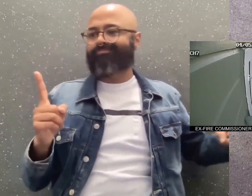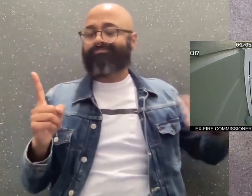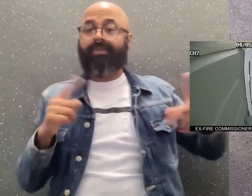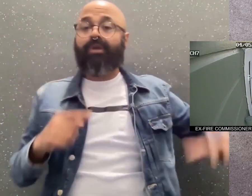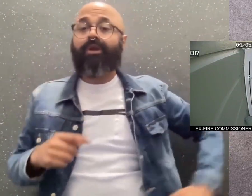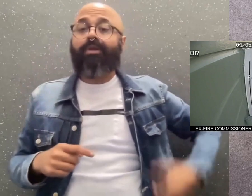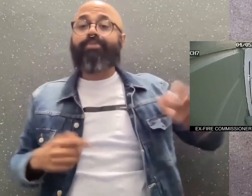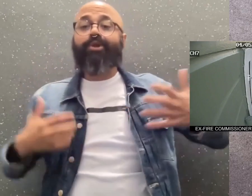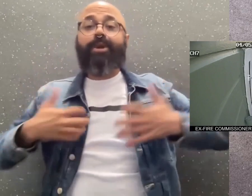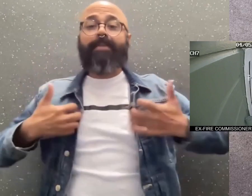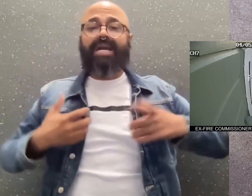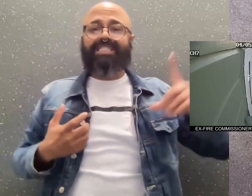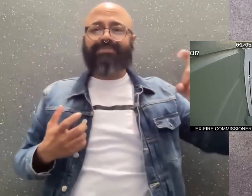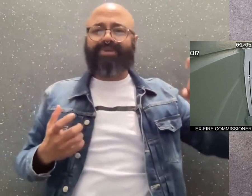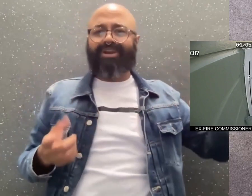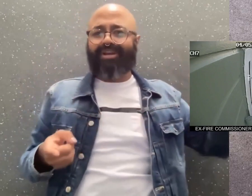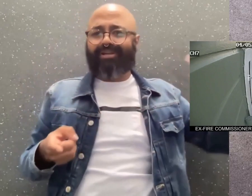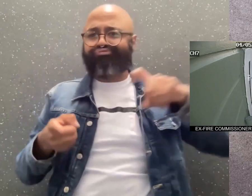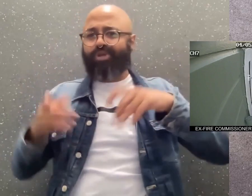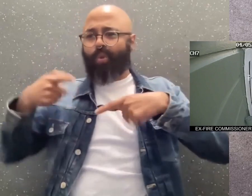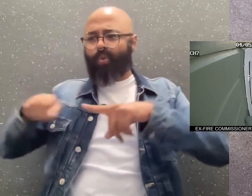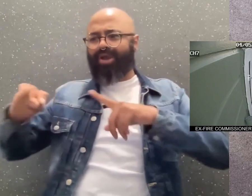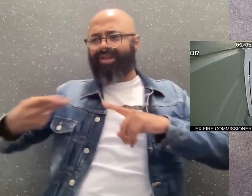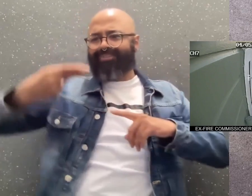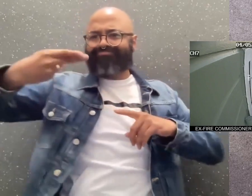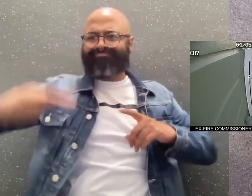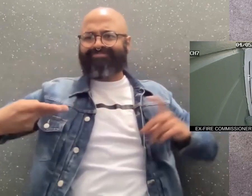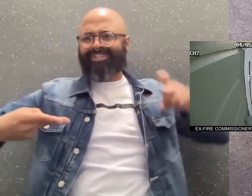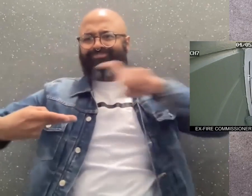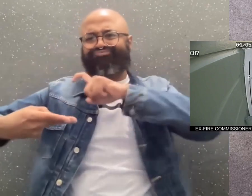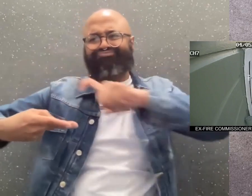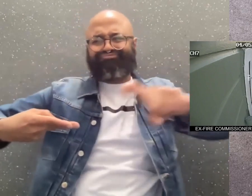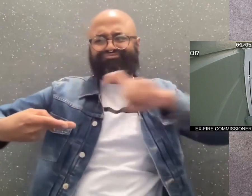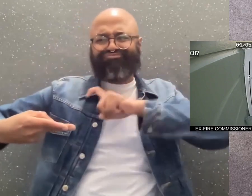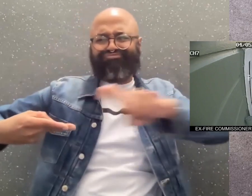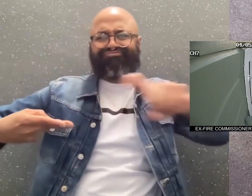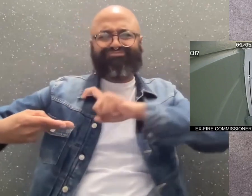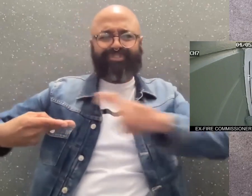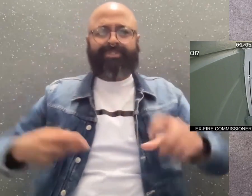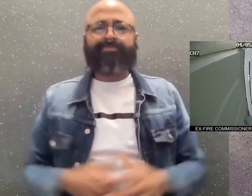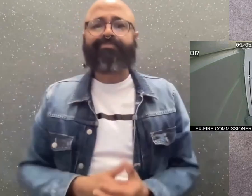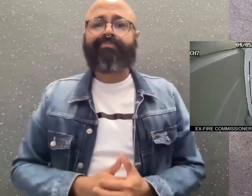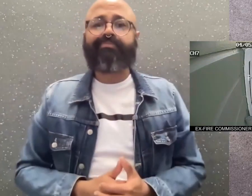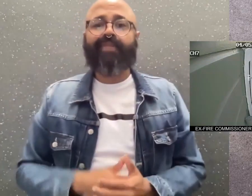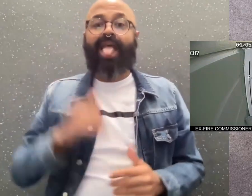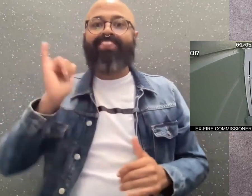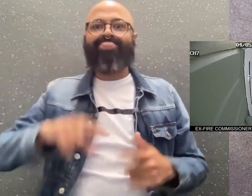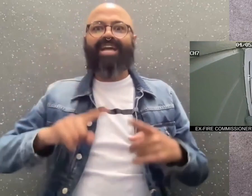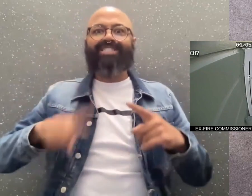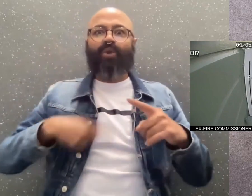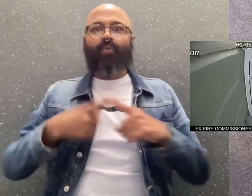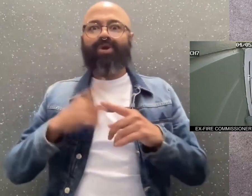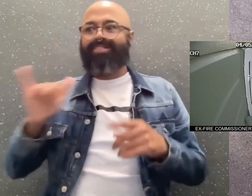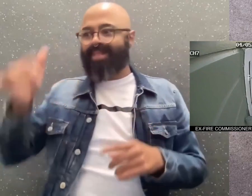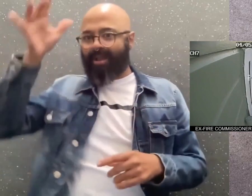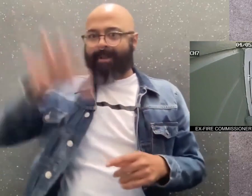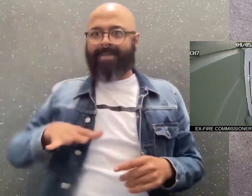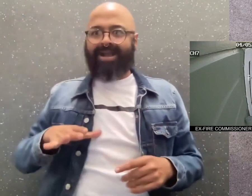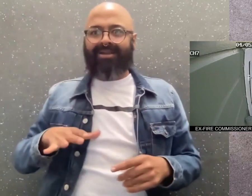Carmignani walking up to Doty, pulling out a can of bear spray and spraying the man as he lay on the ground. That's when the